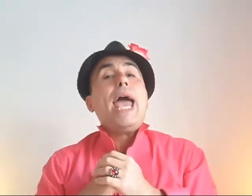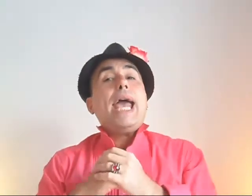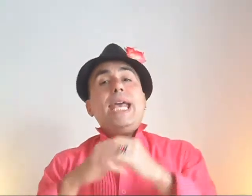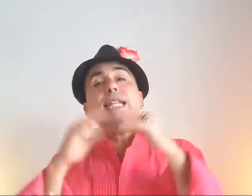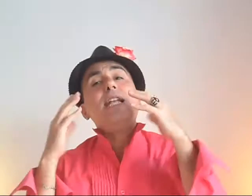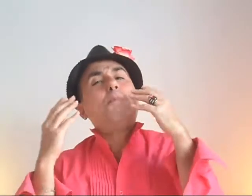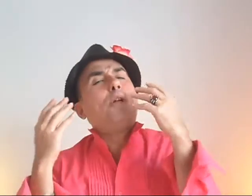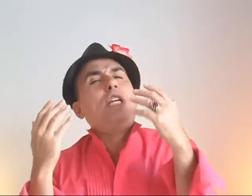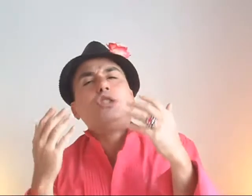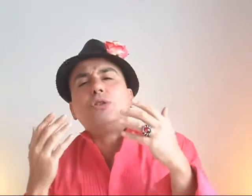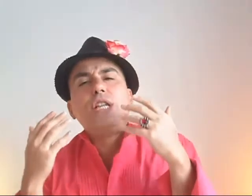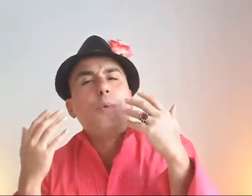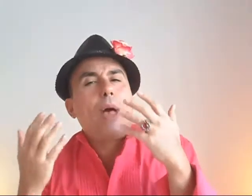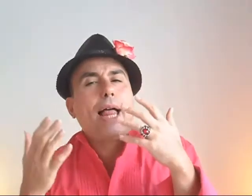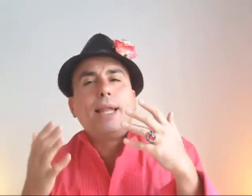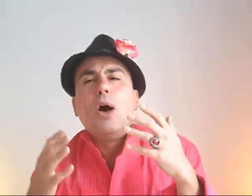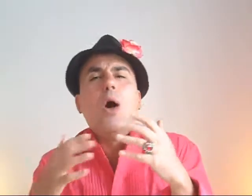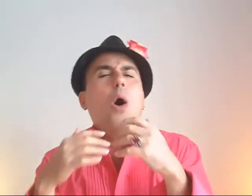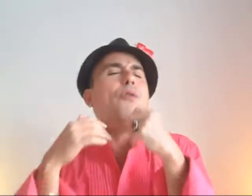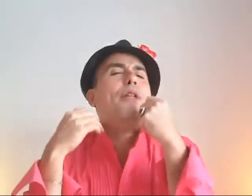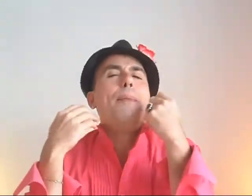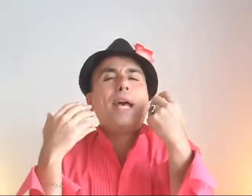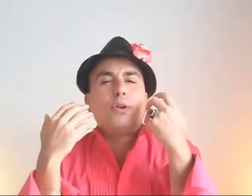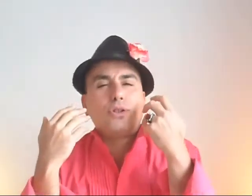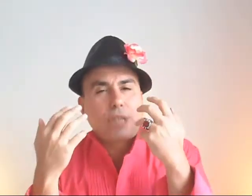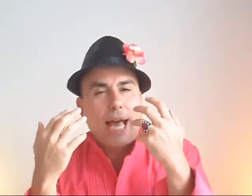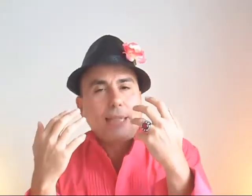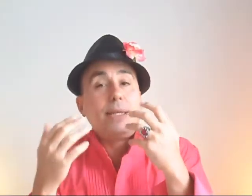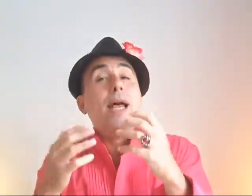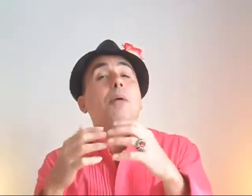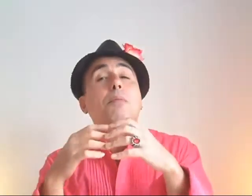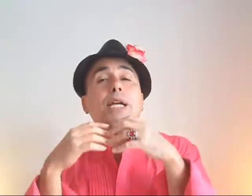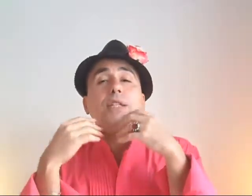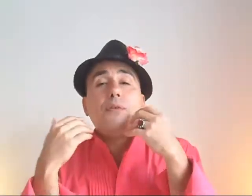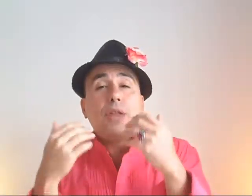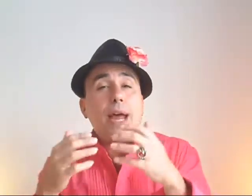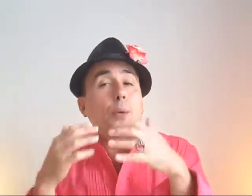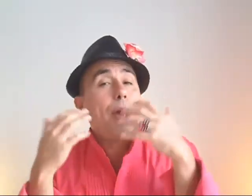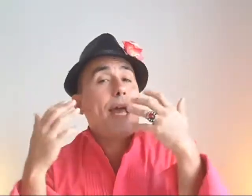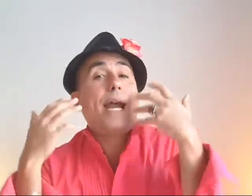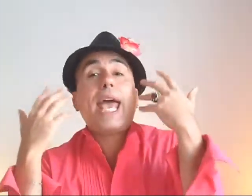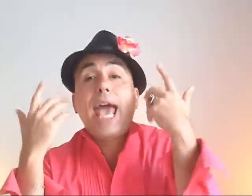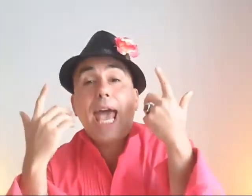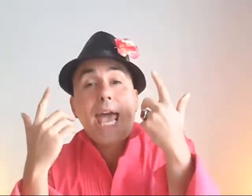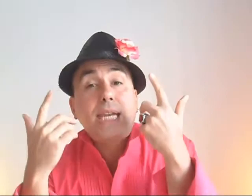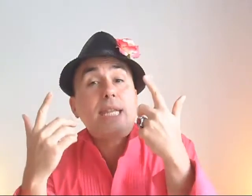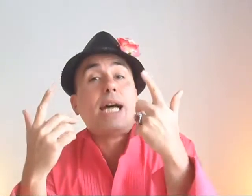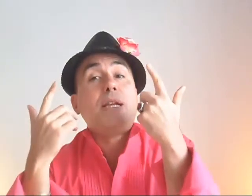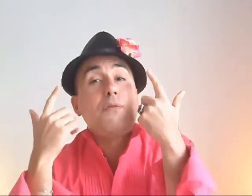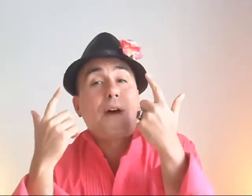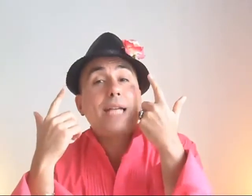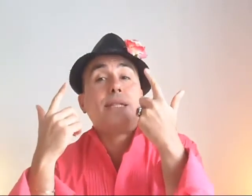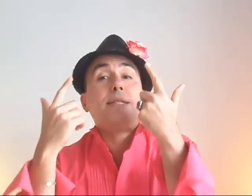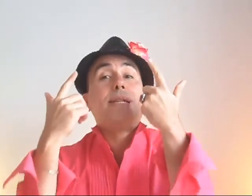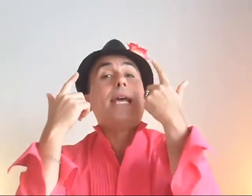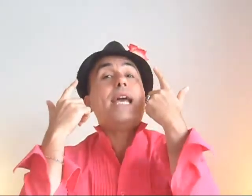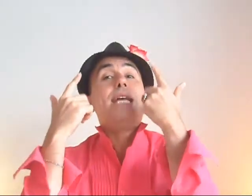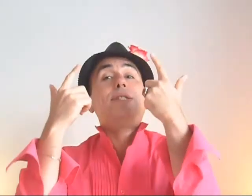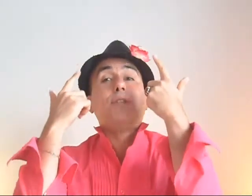He did prodigiously well all flamenco styles, but if there were any that invices, it's